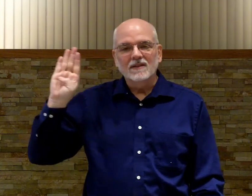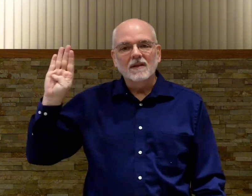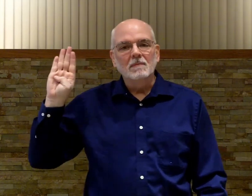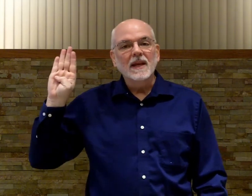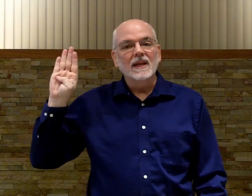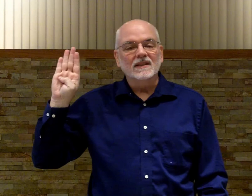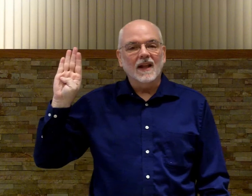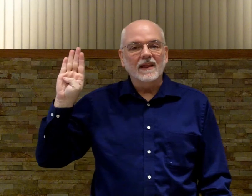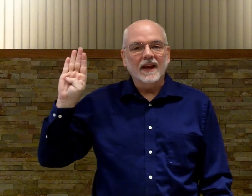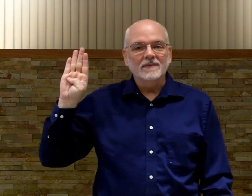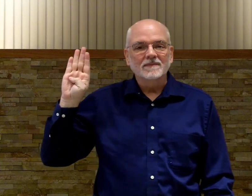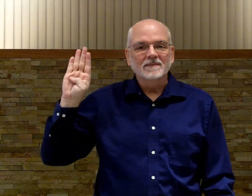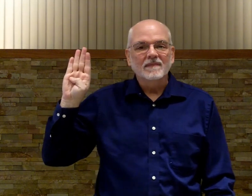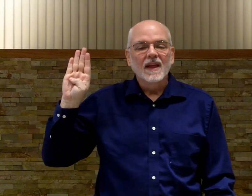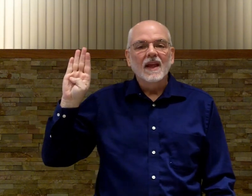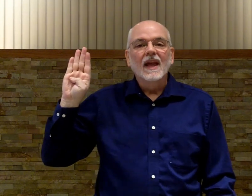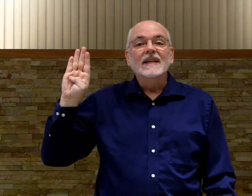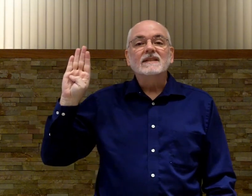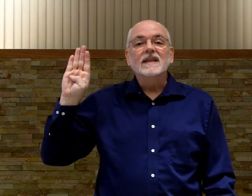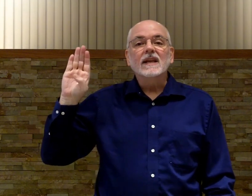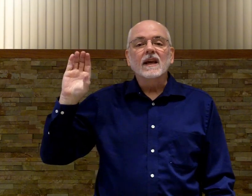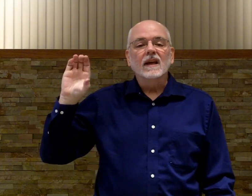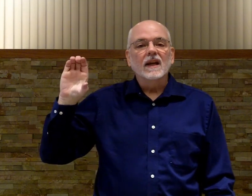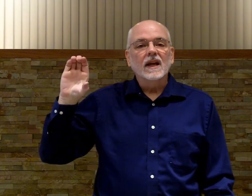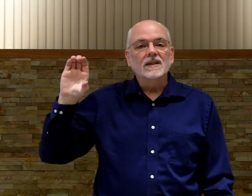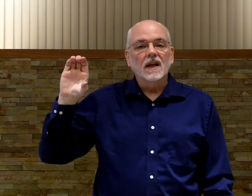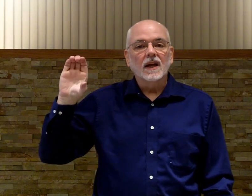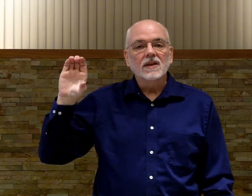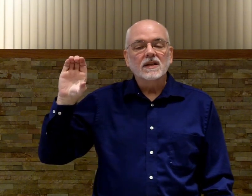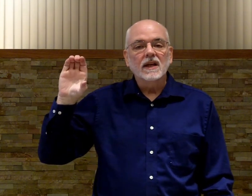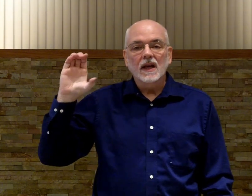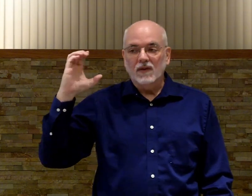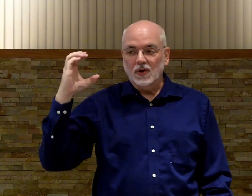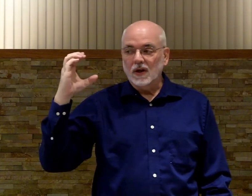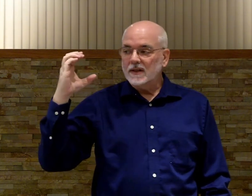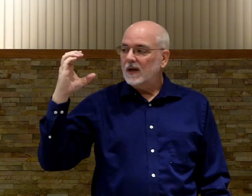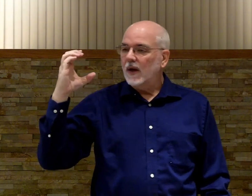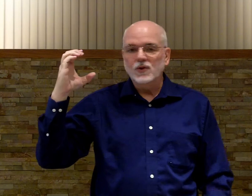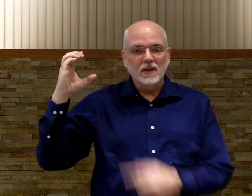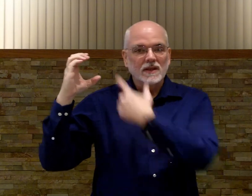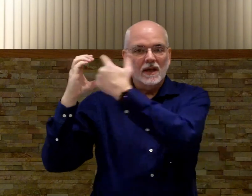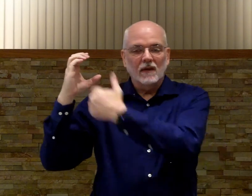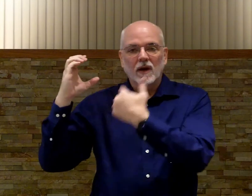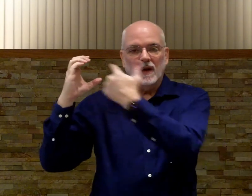B is like that. C is the letter C. If you turn it sideways, you can see it, right?